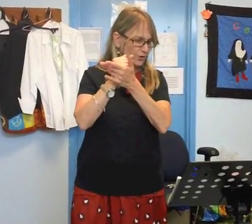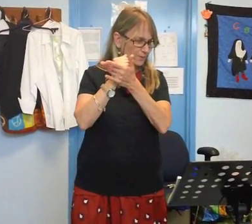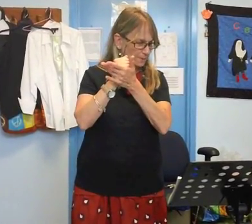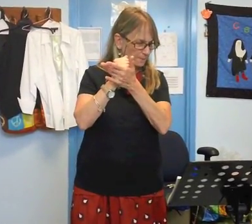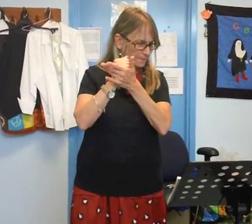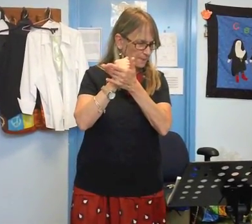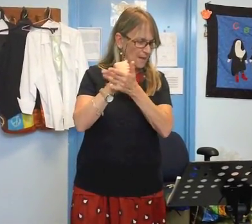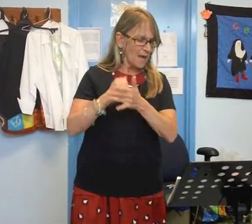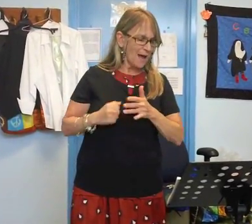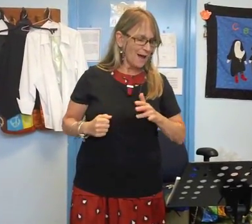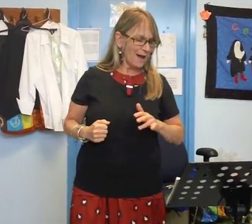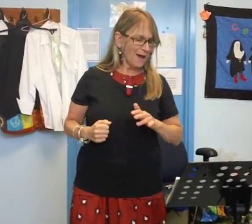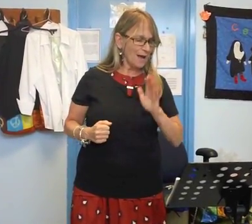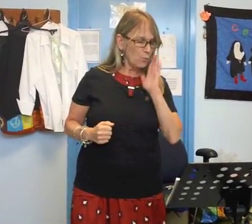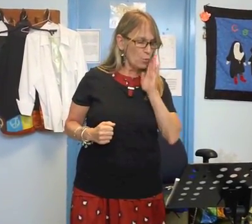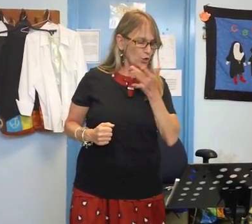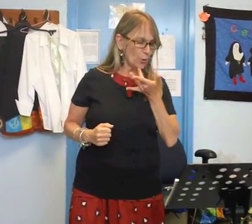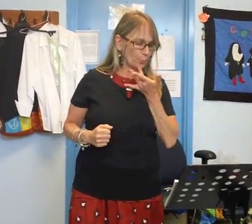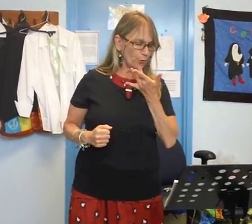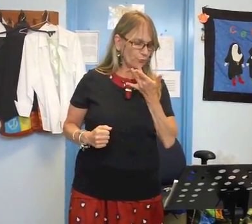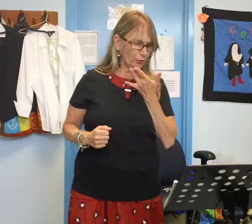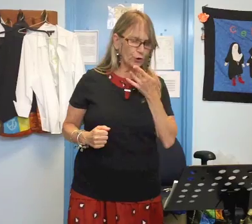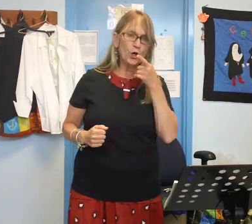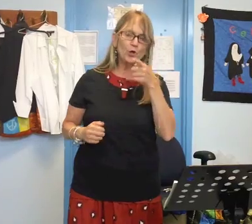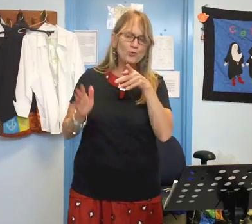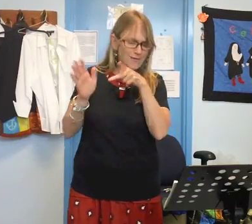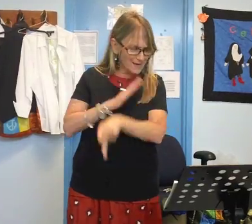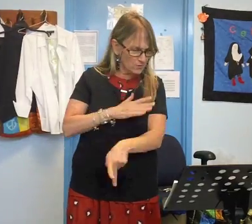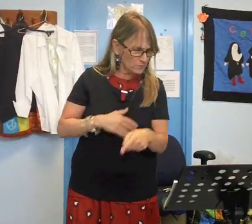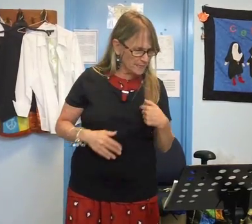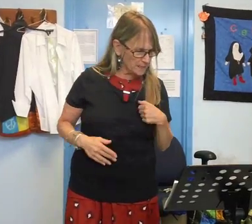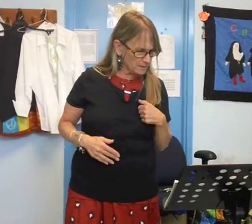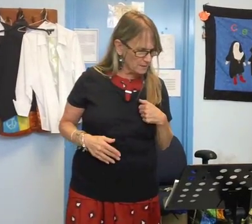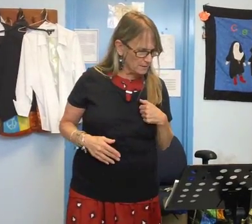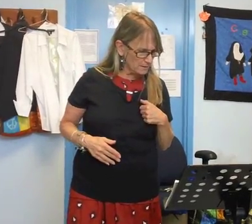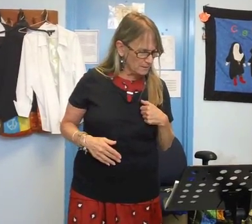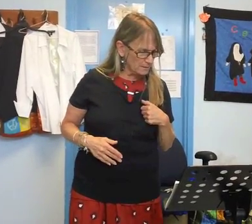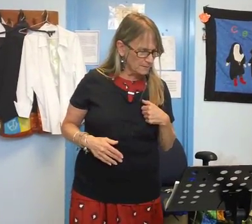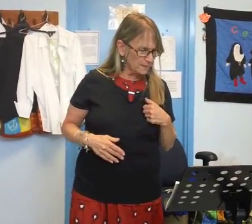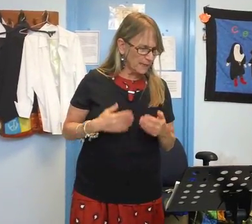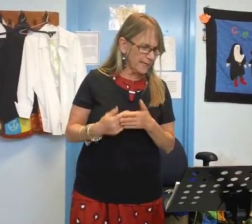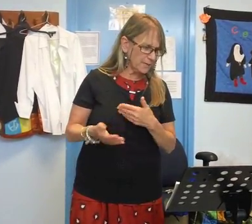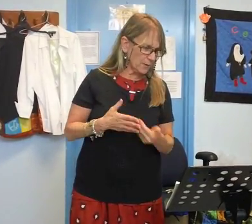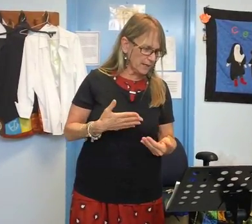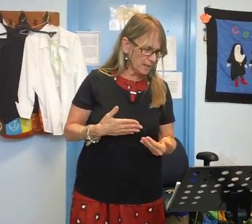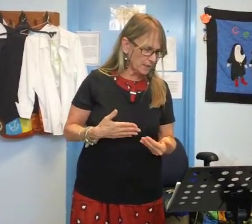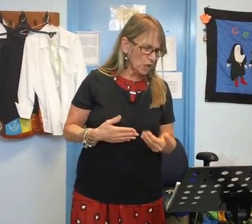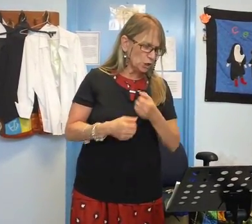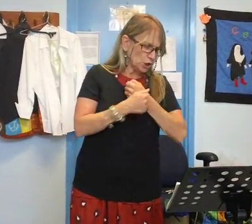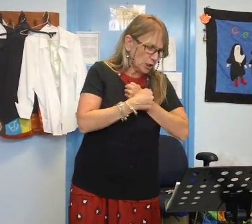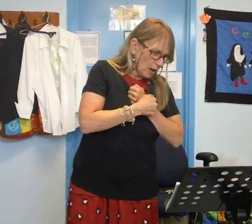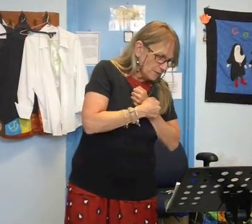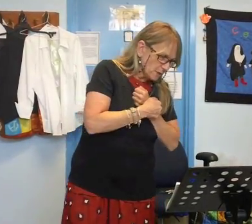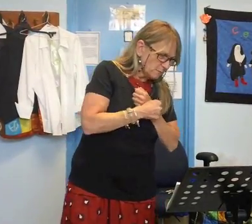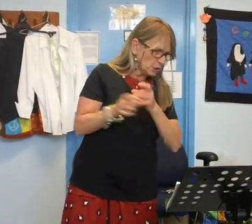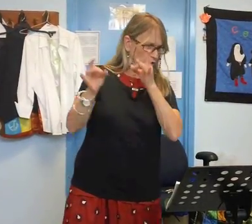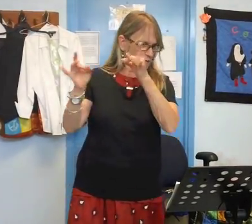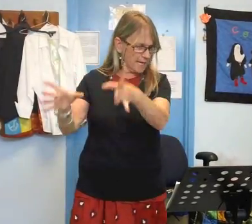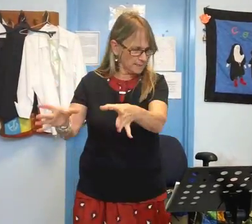I would prefer you killed me anyway she loves him she hates